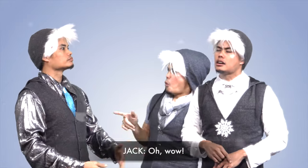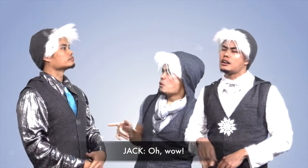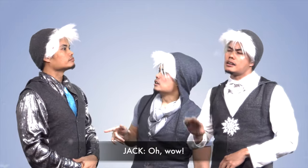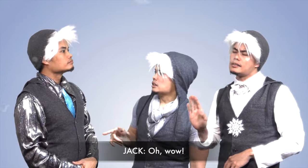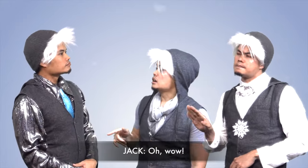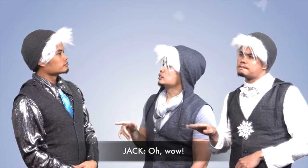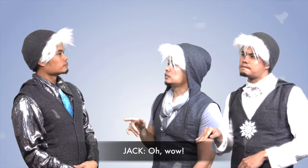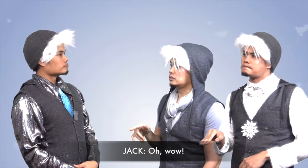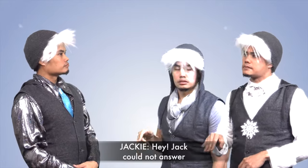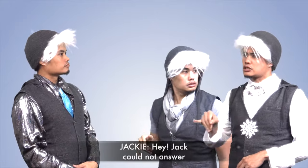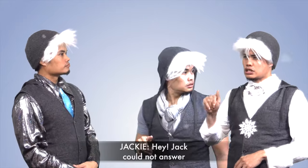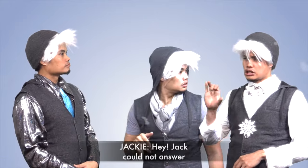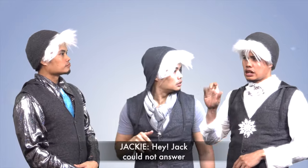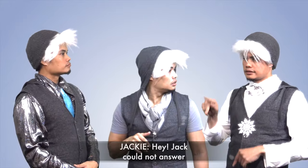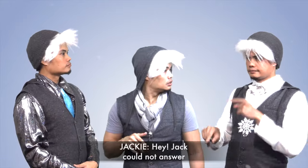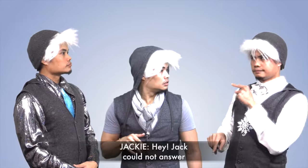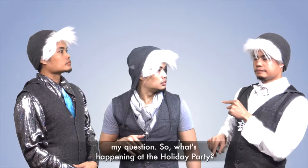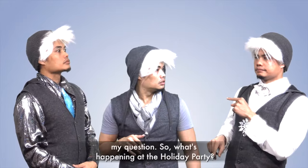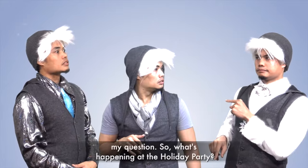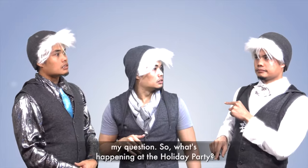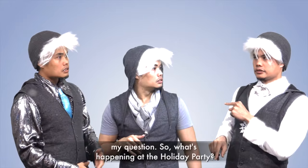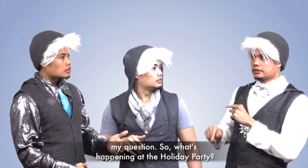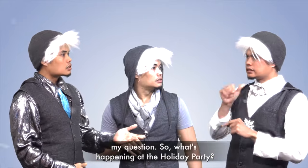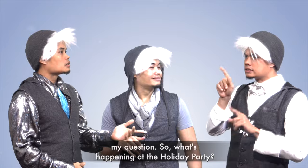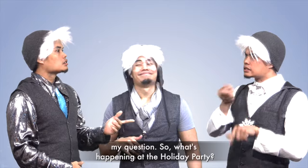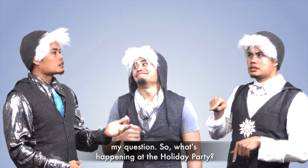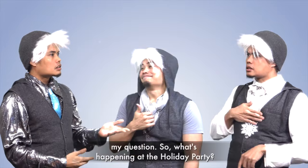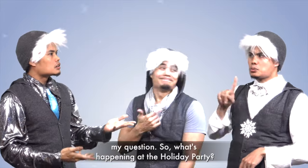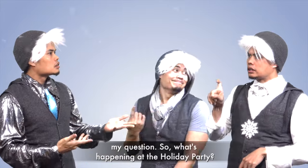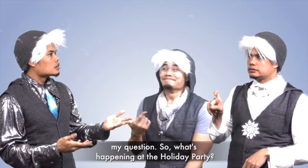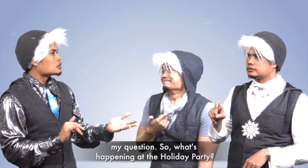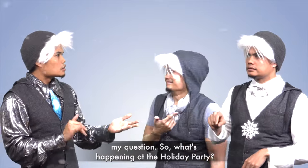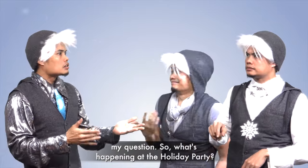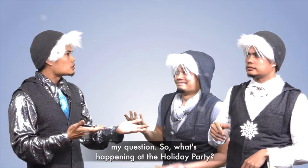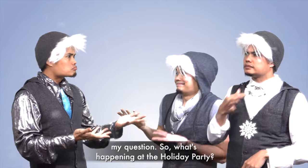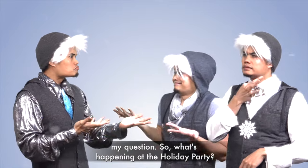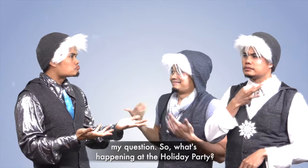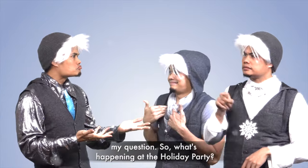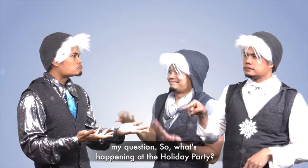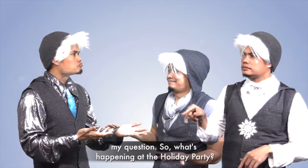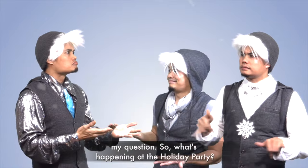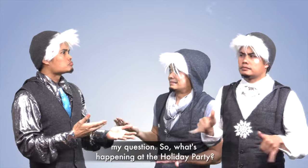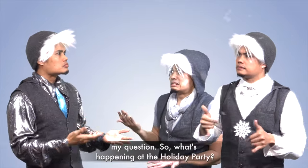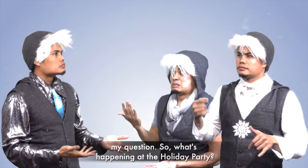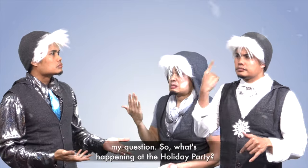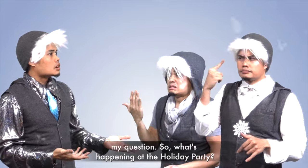Oh, wow! Hey! Jack could not answer my question. So what's happening at the holiday party?